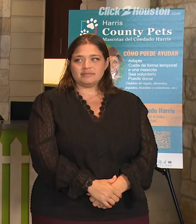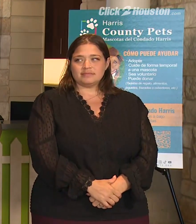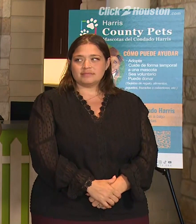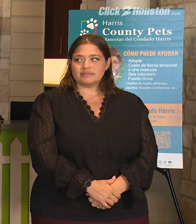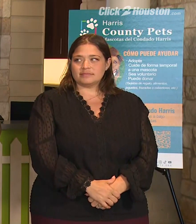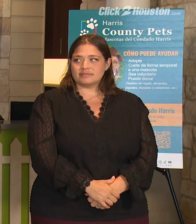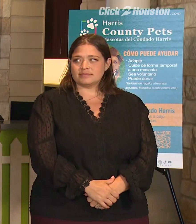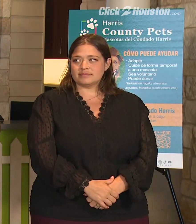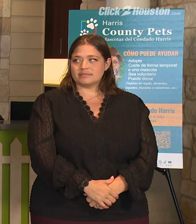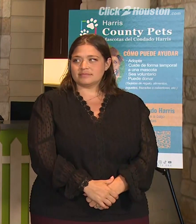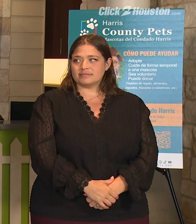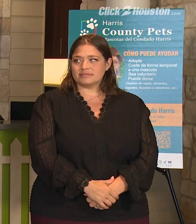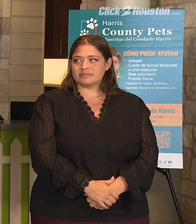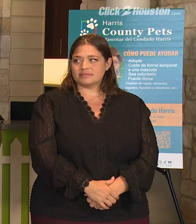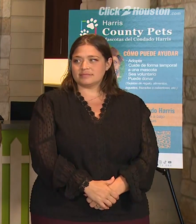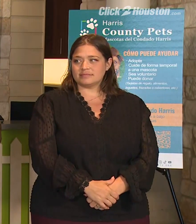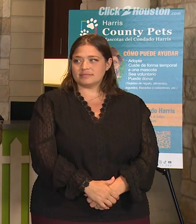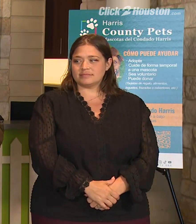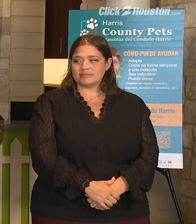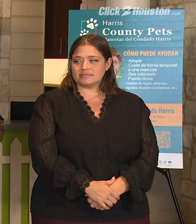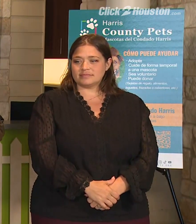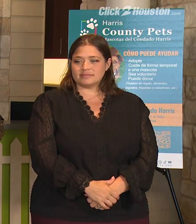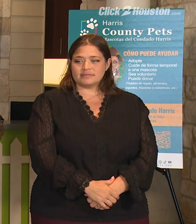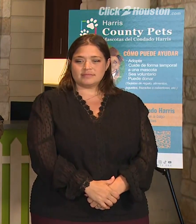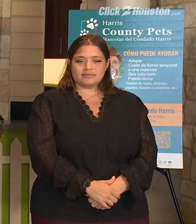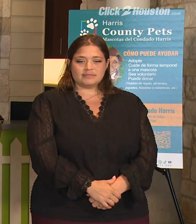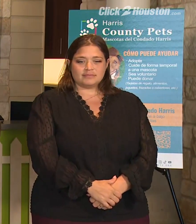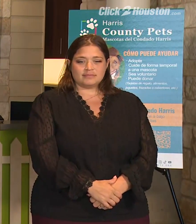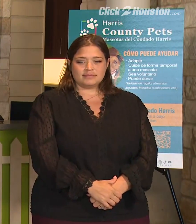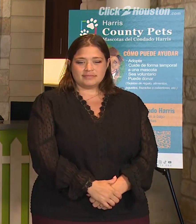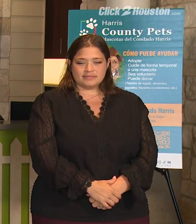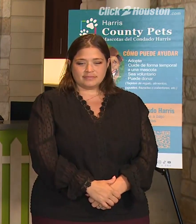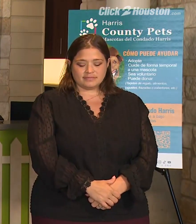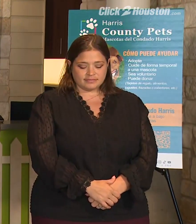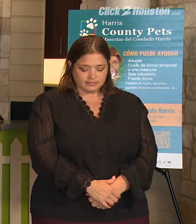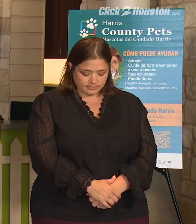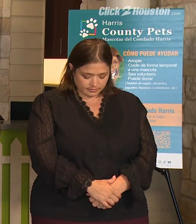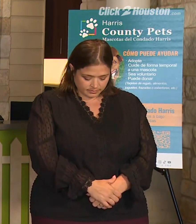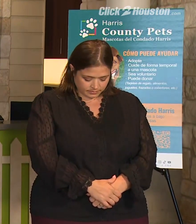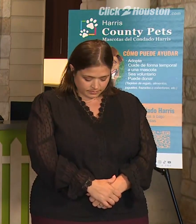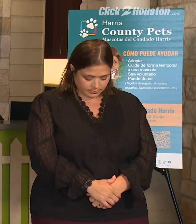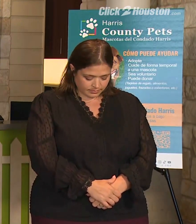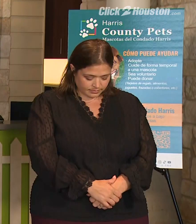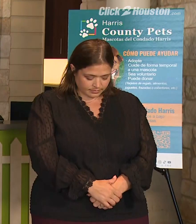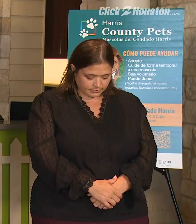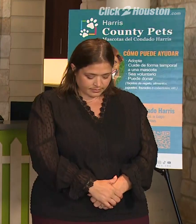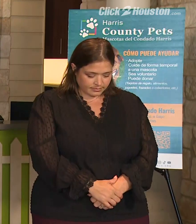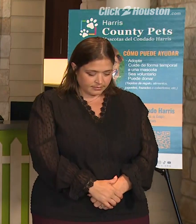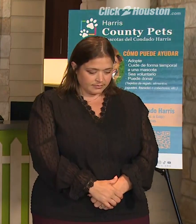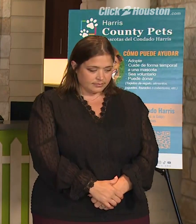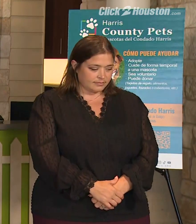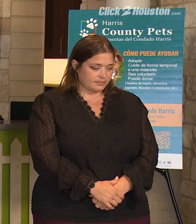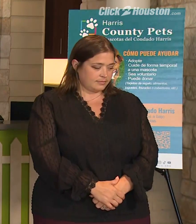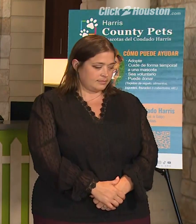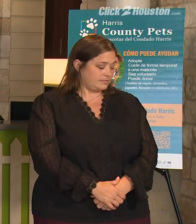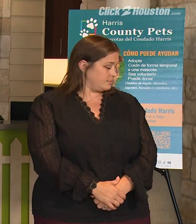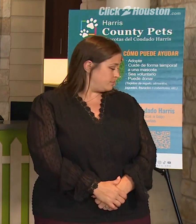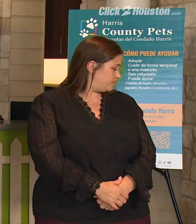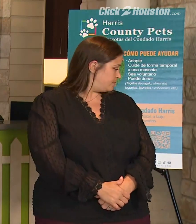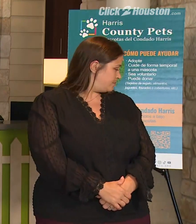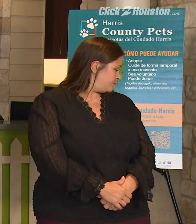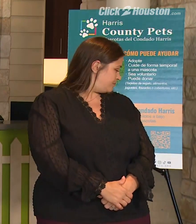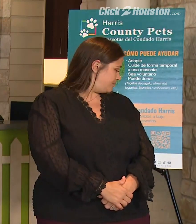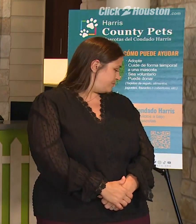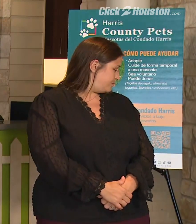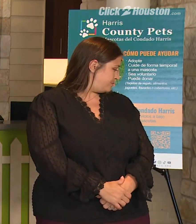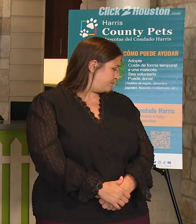Está aquí Checkers, y allá vemos a Pepa. Y son dos perritos de muchos que